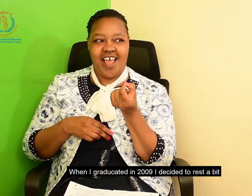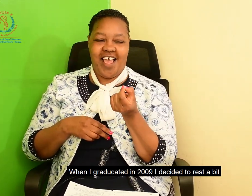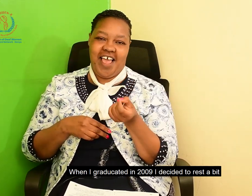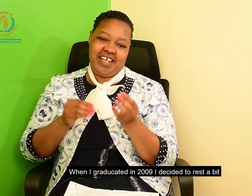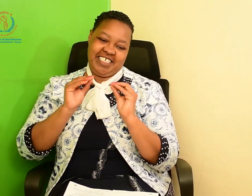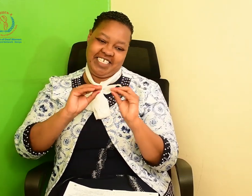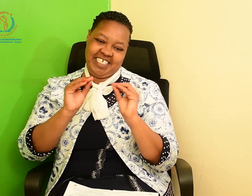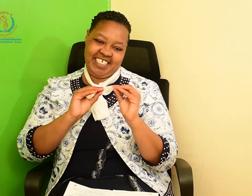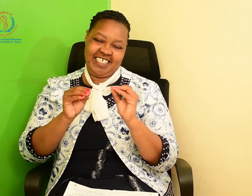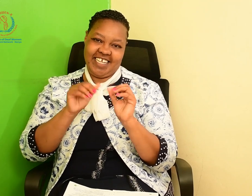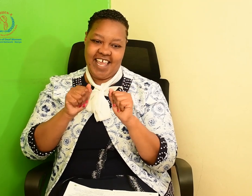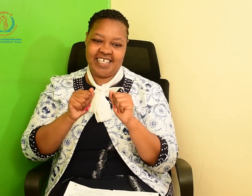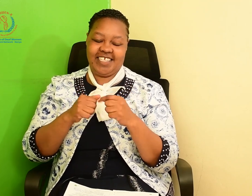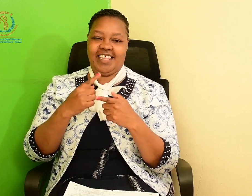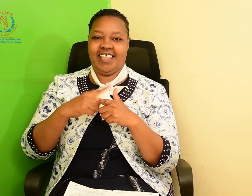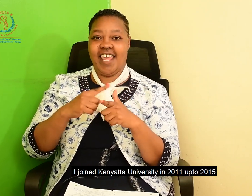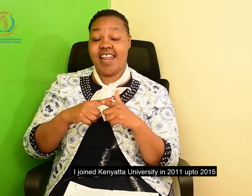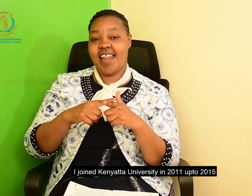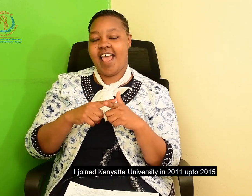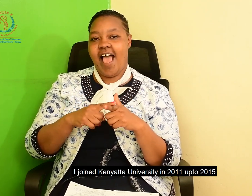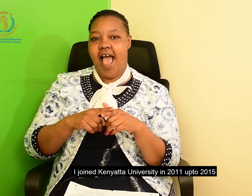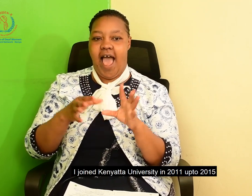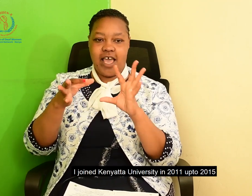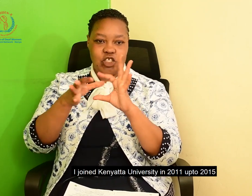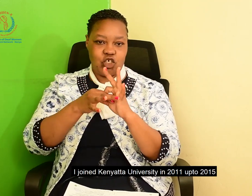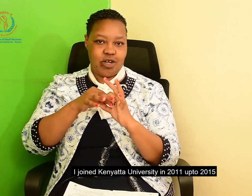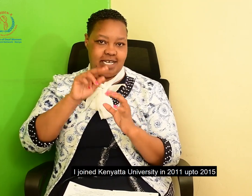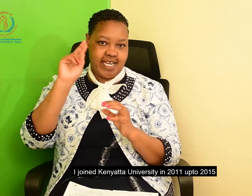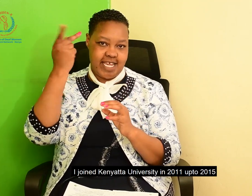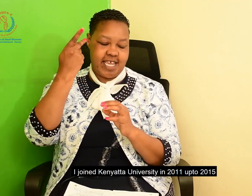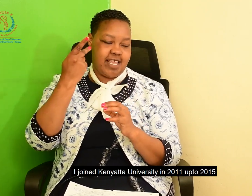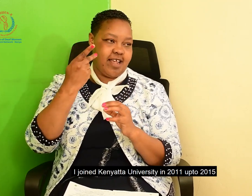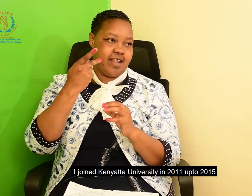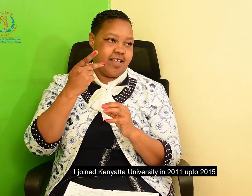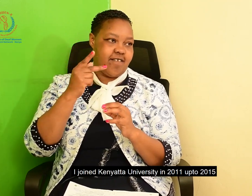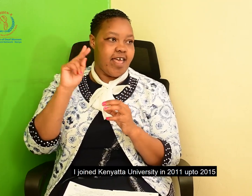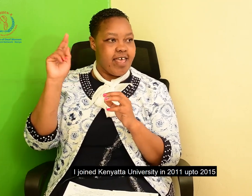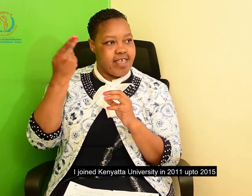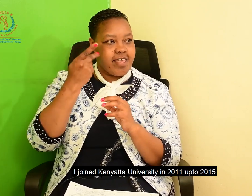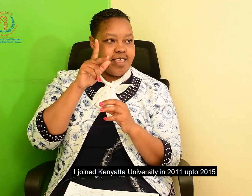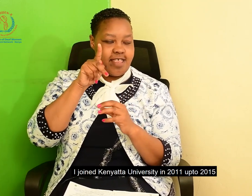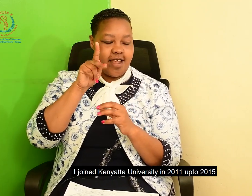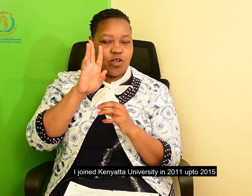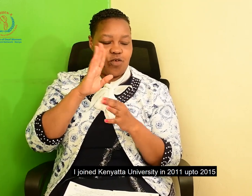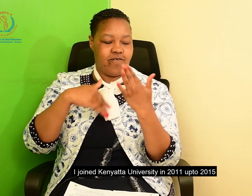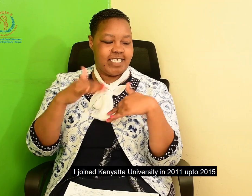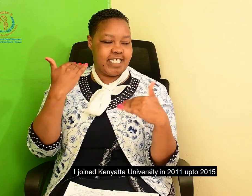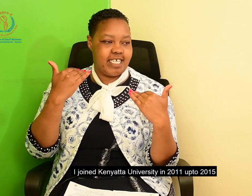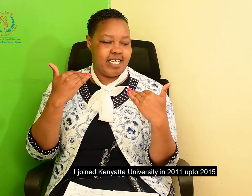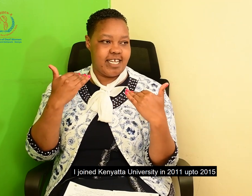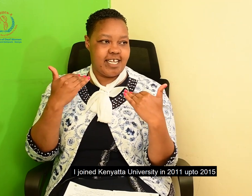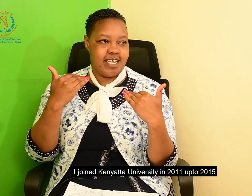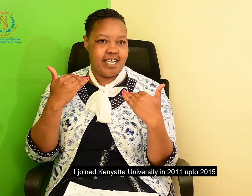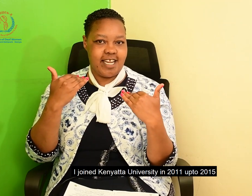bit, take a break. And I joined Kenyatta University